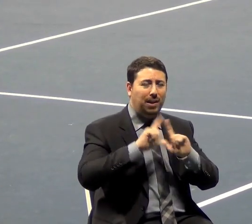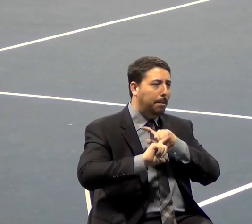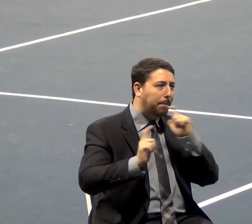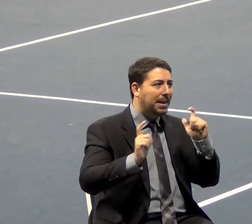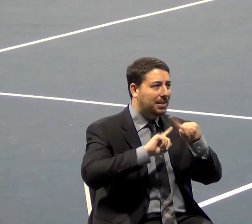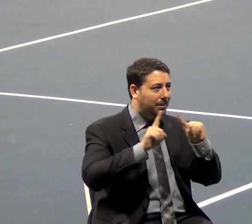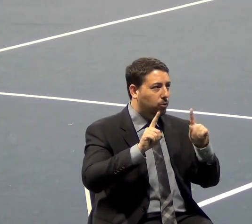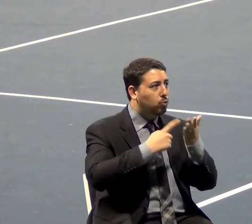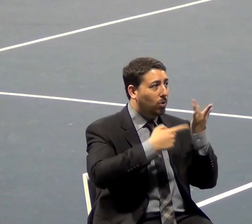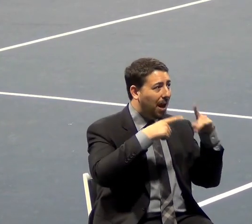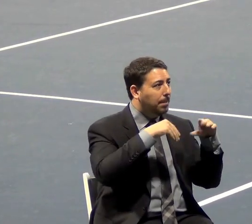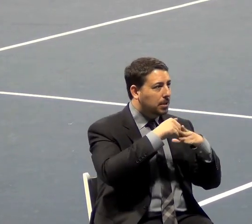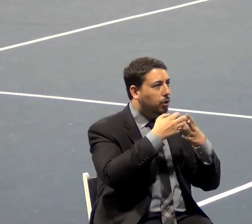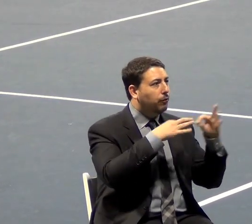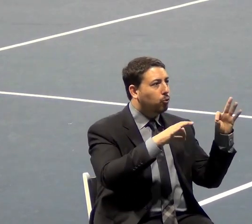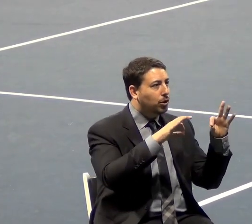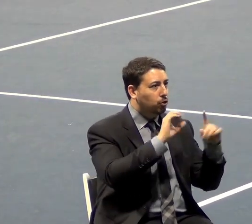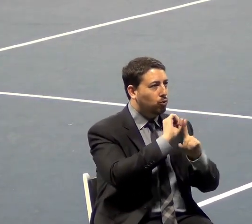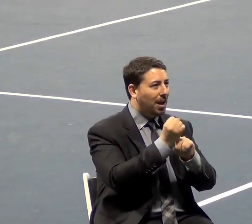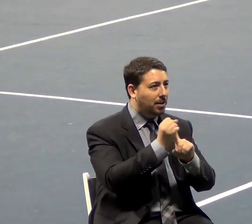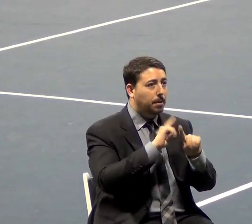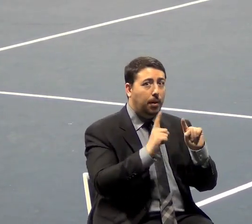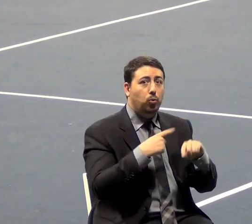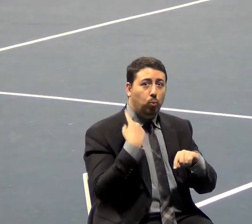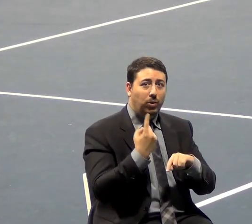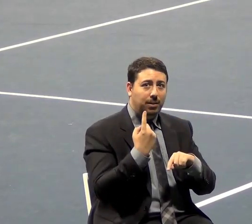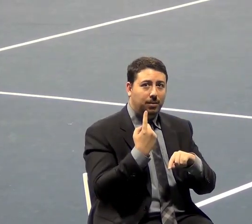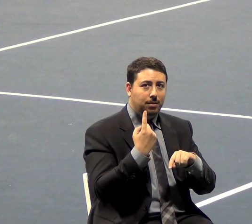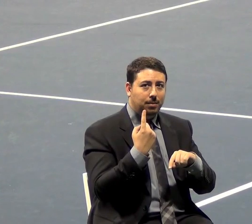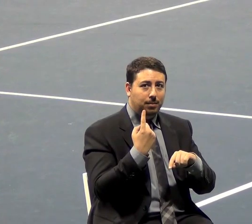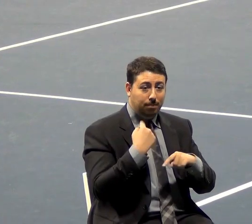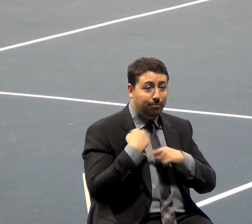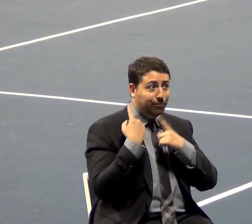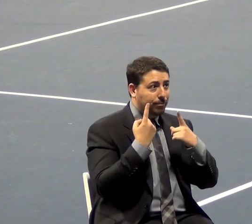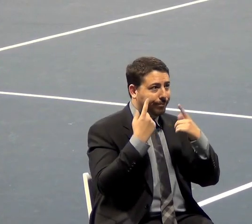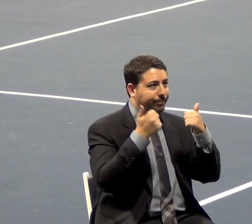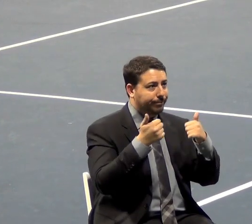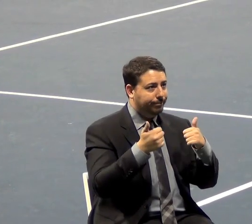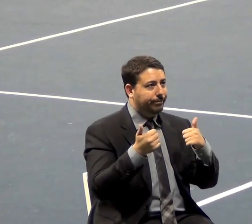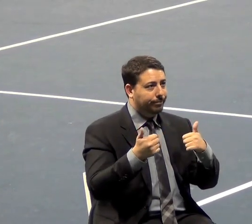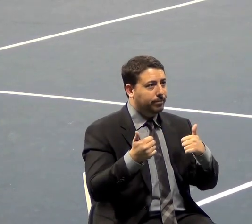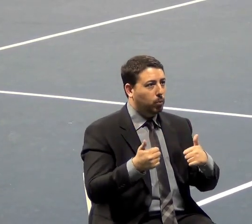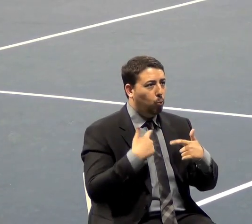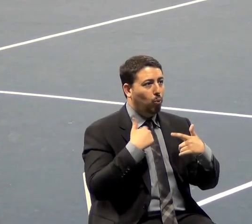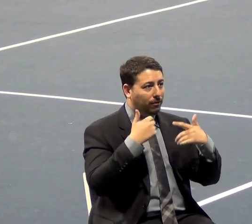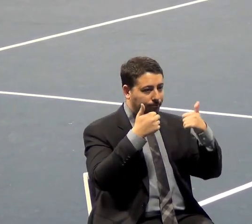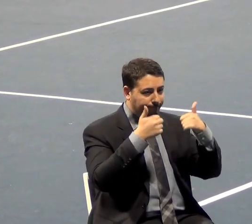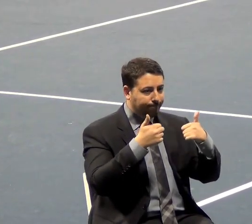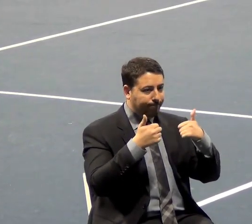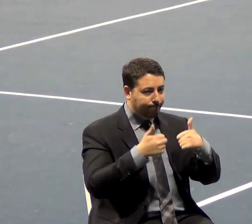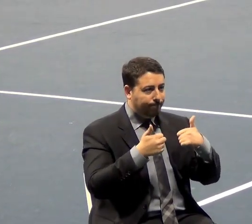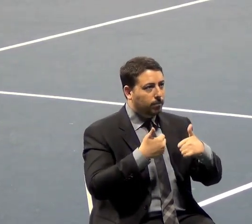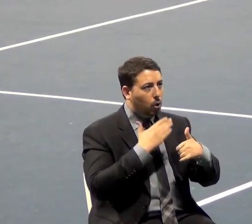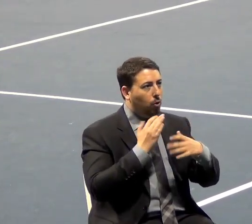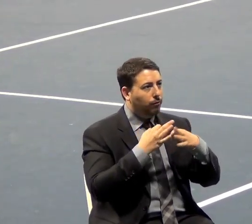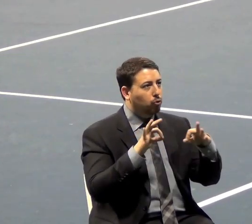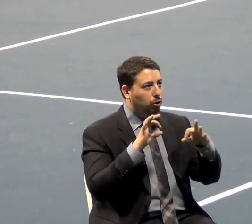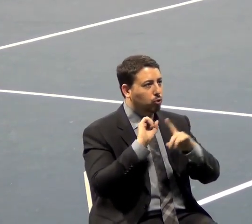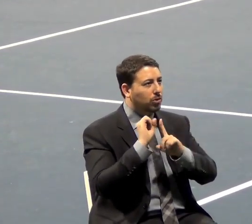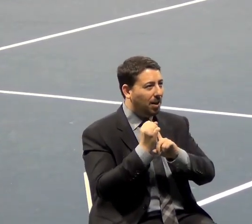happens in a free society. But we have been losing it. We have lost this free society, and we have become too